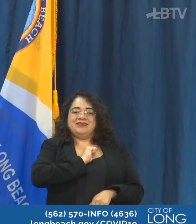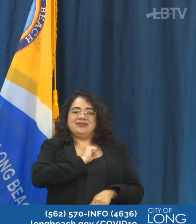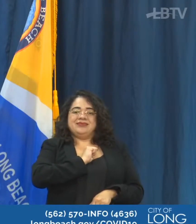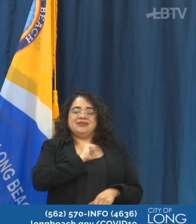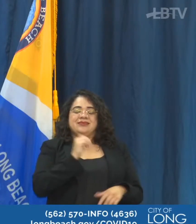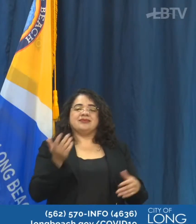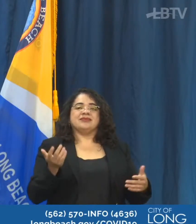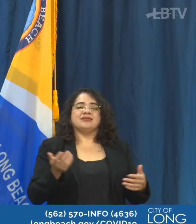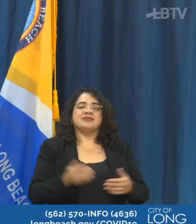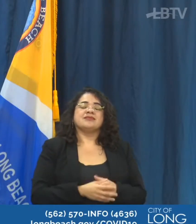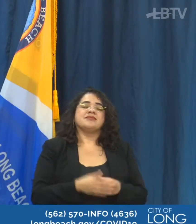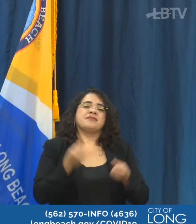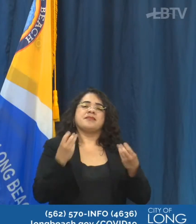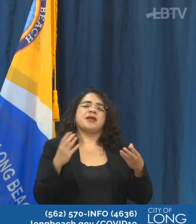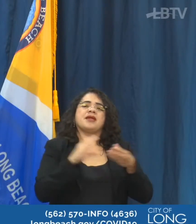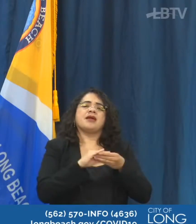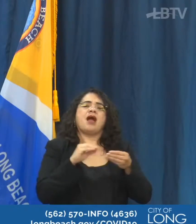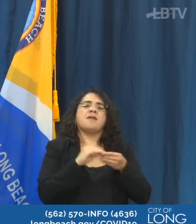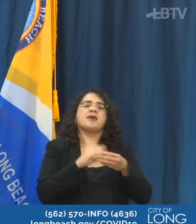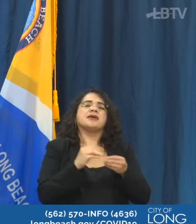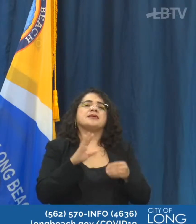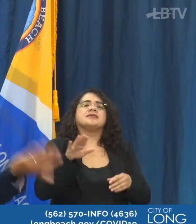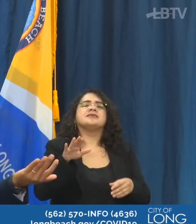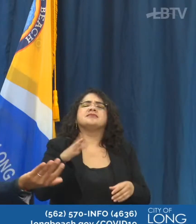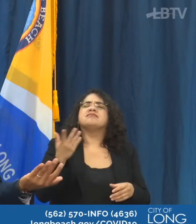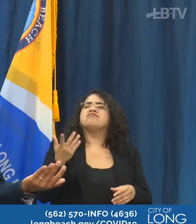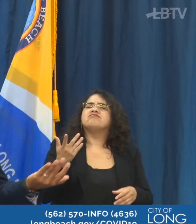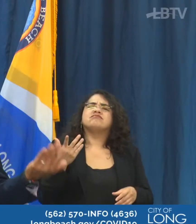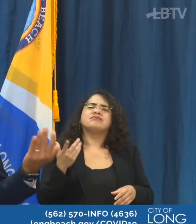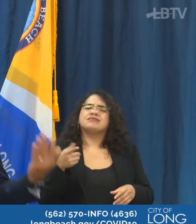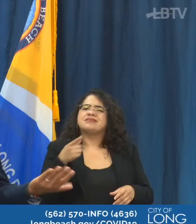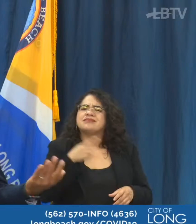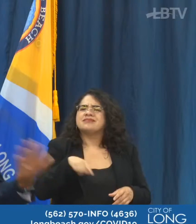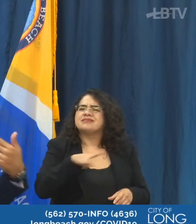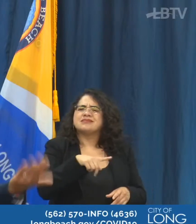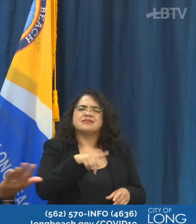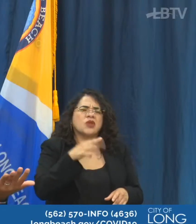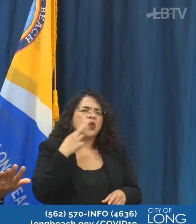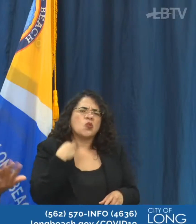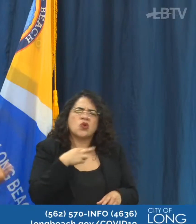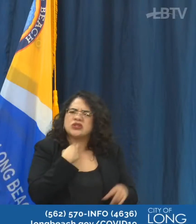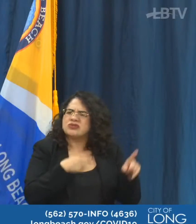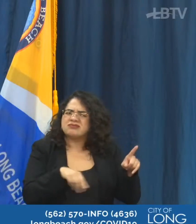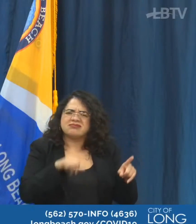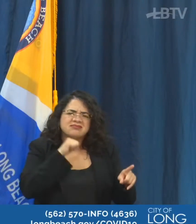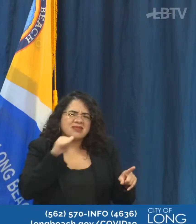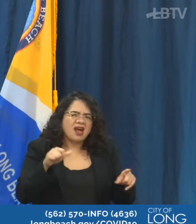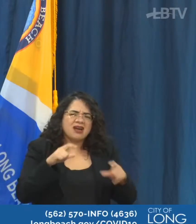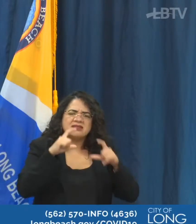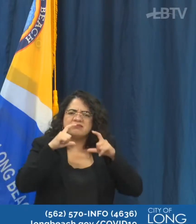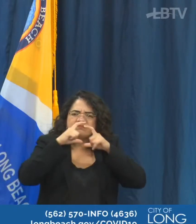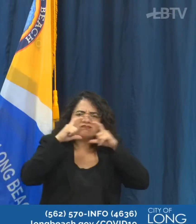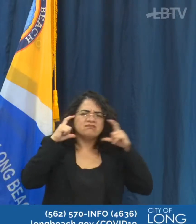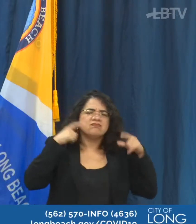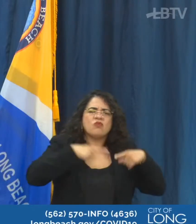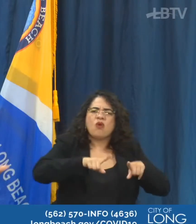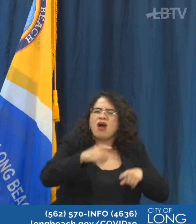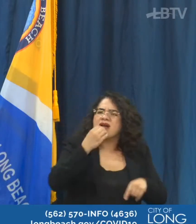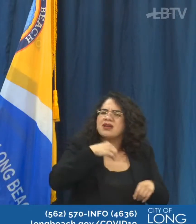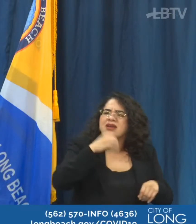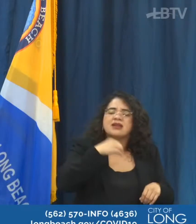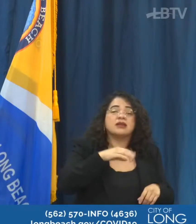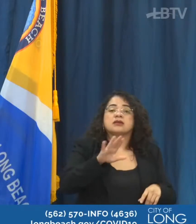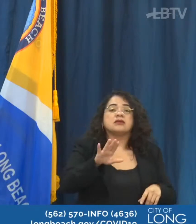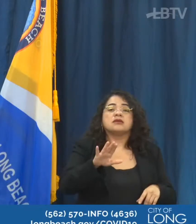that are calling. say, hey, these folks that are at this restaurant, we're not wearing a face covering, and they're not